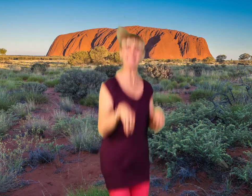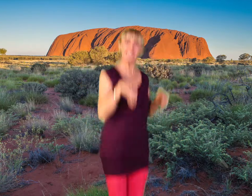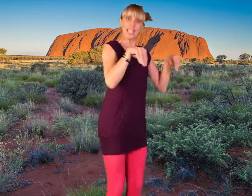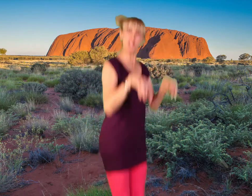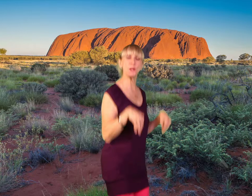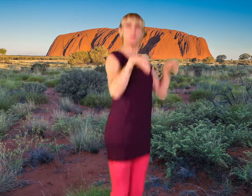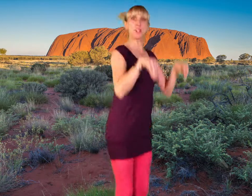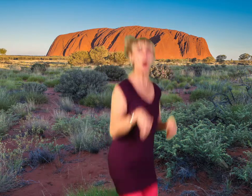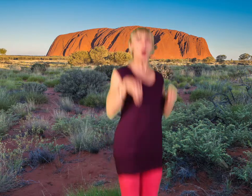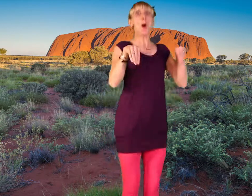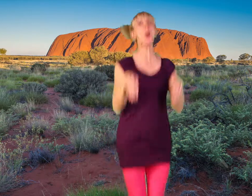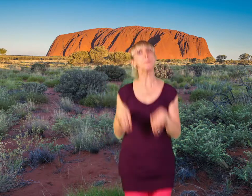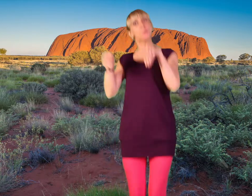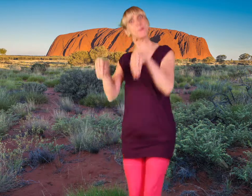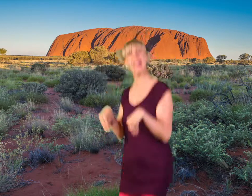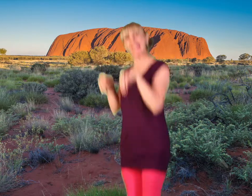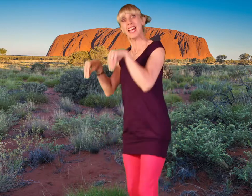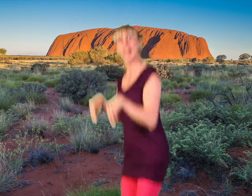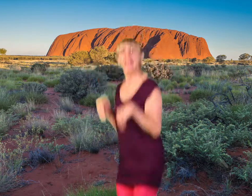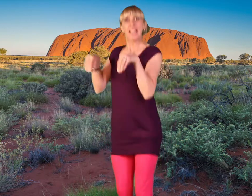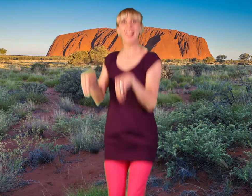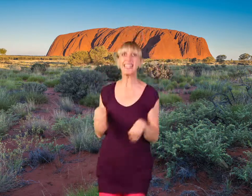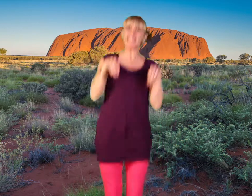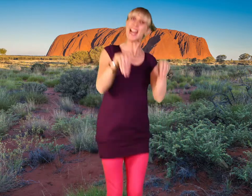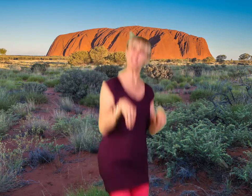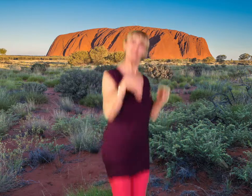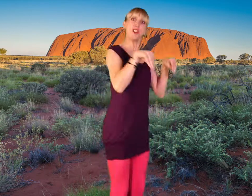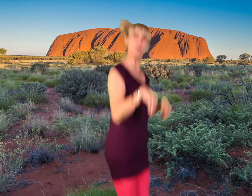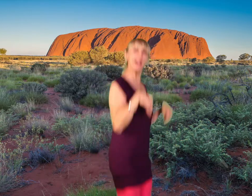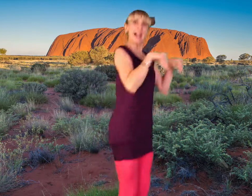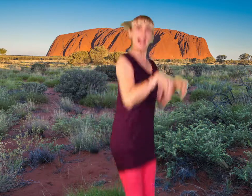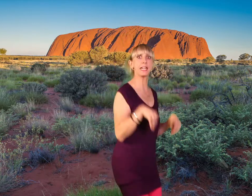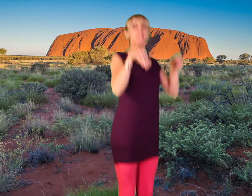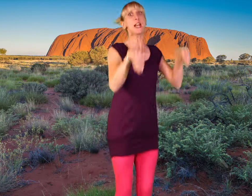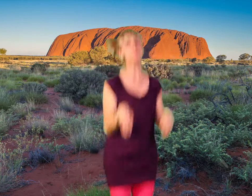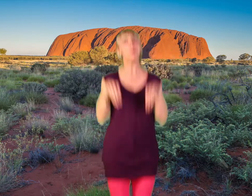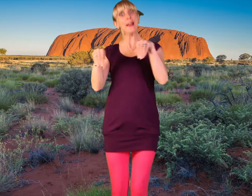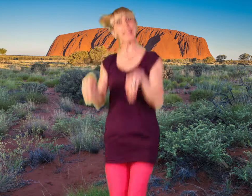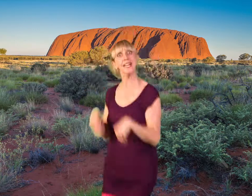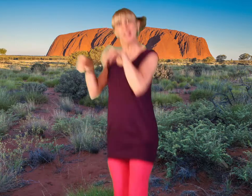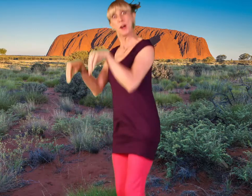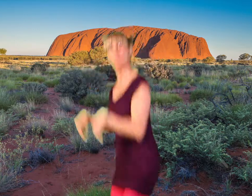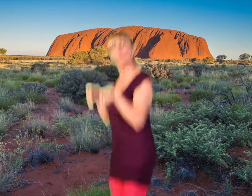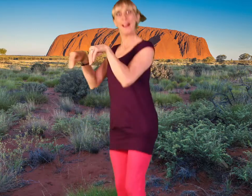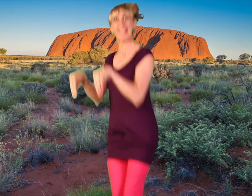in. Can you hop with me like a kangaroo? I tend to say boing, boing,